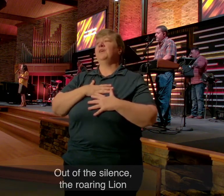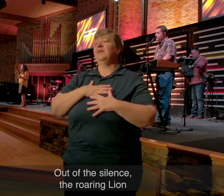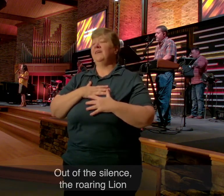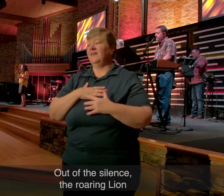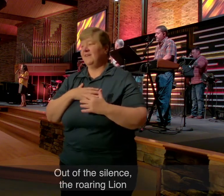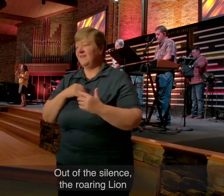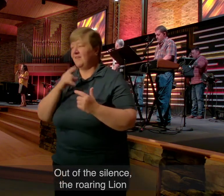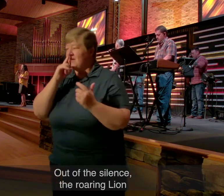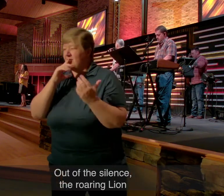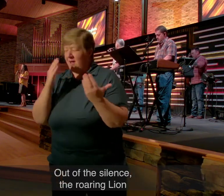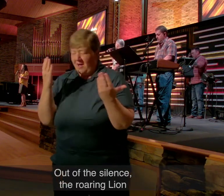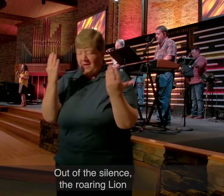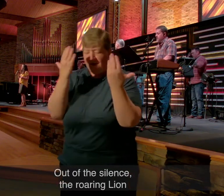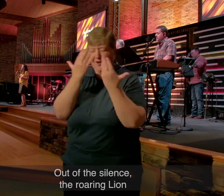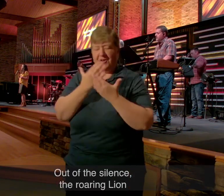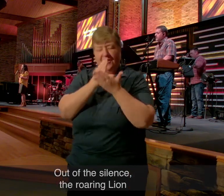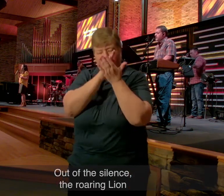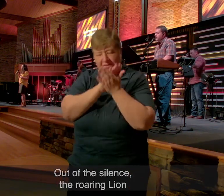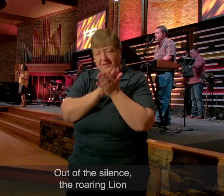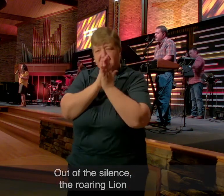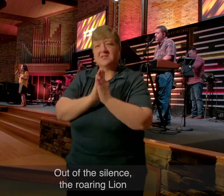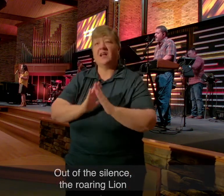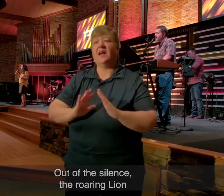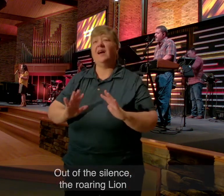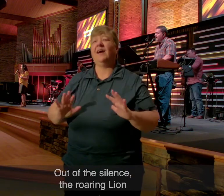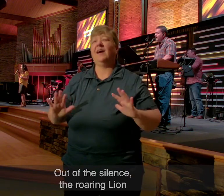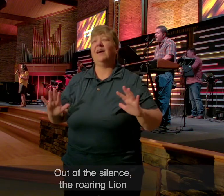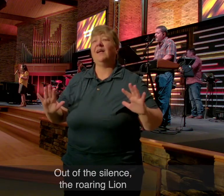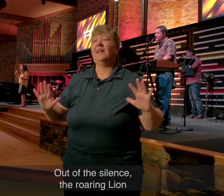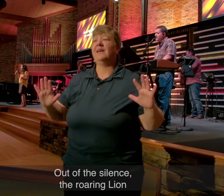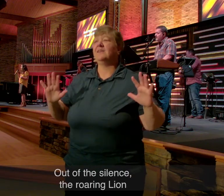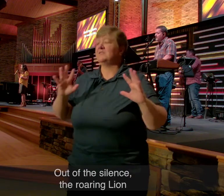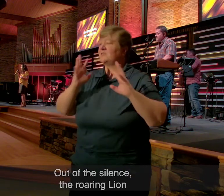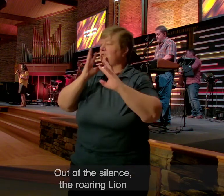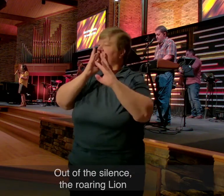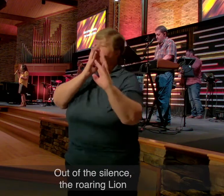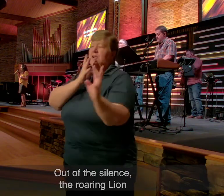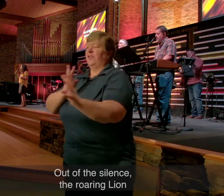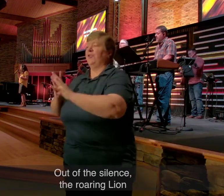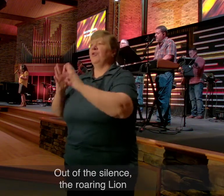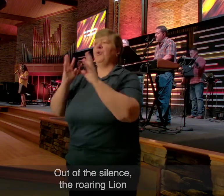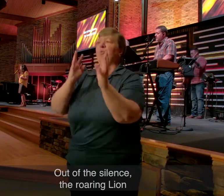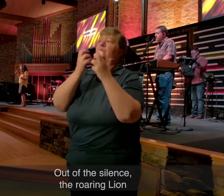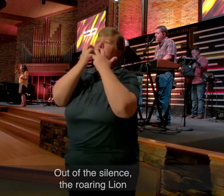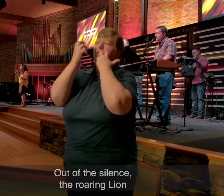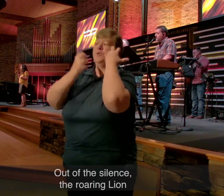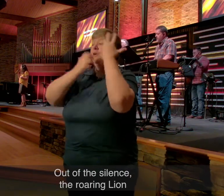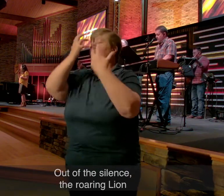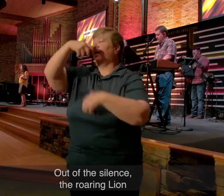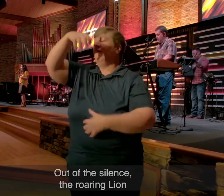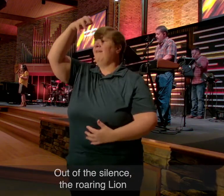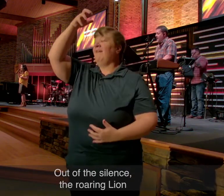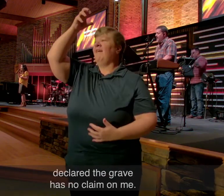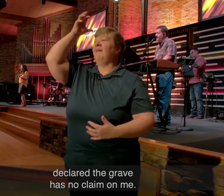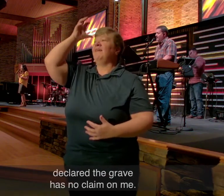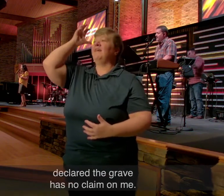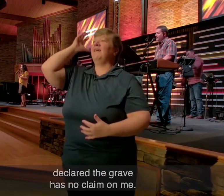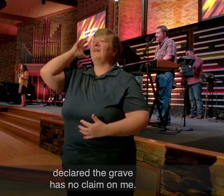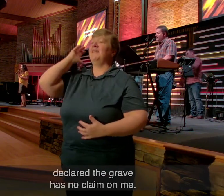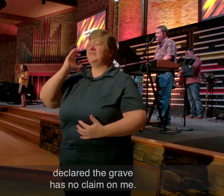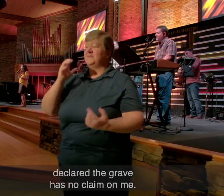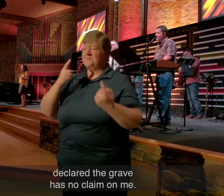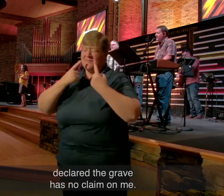Out Of The Silence The Roaring Lion